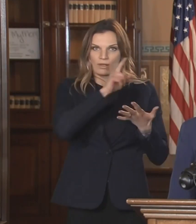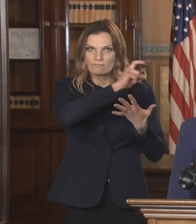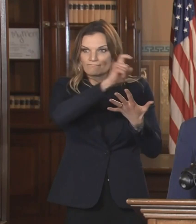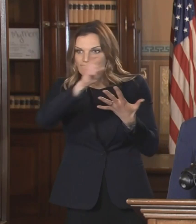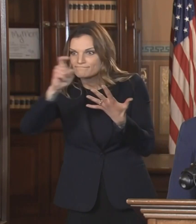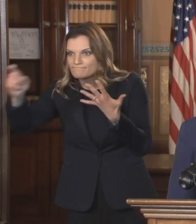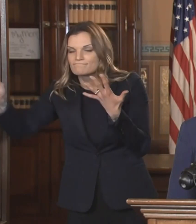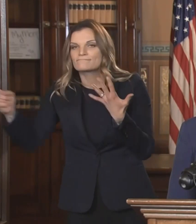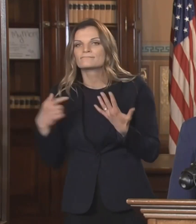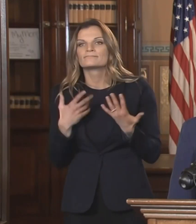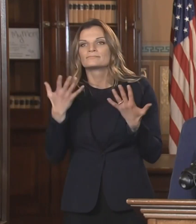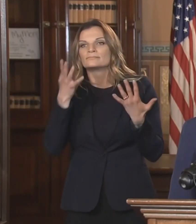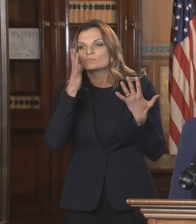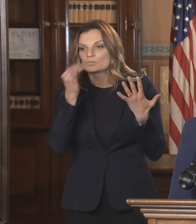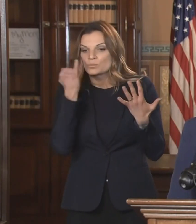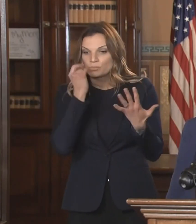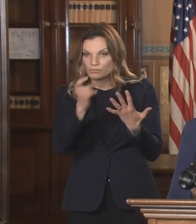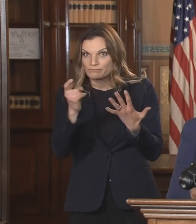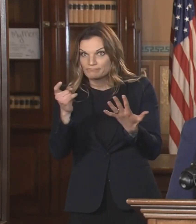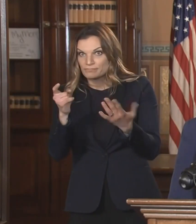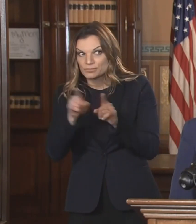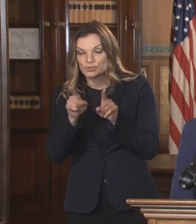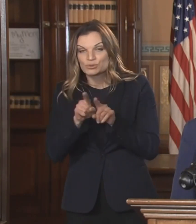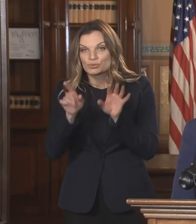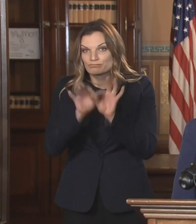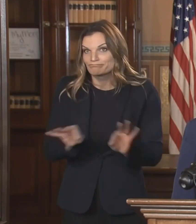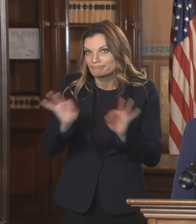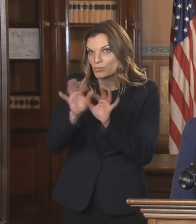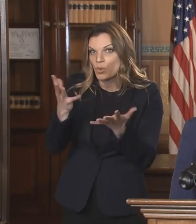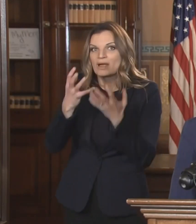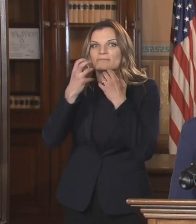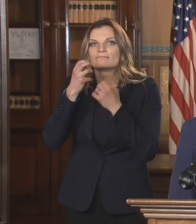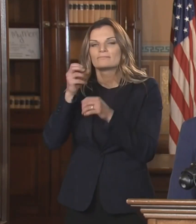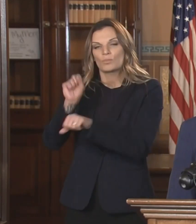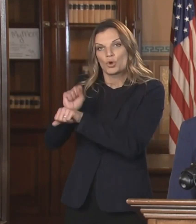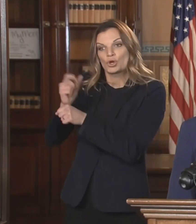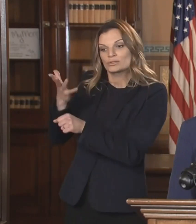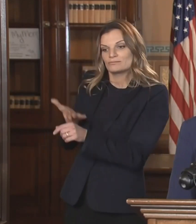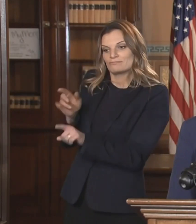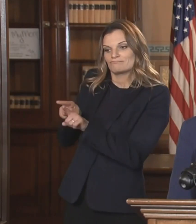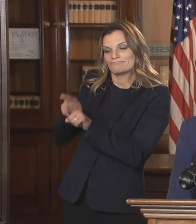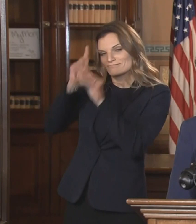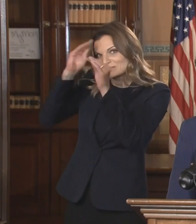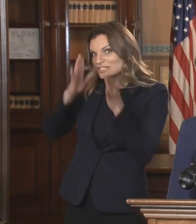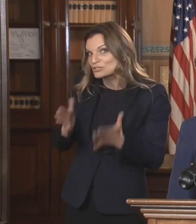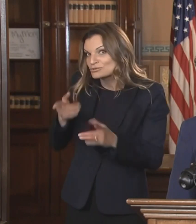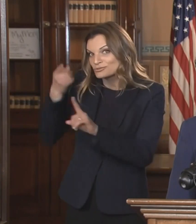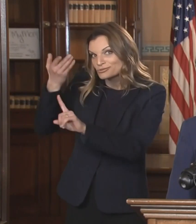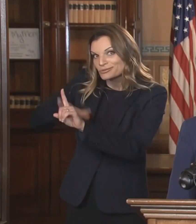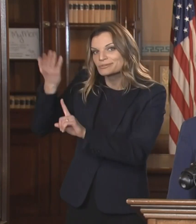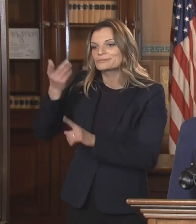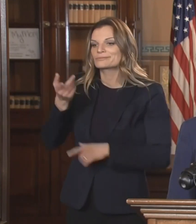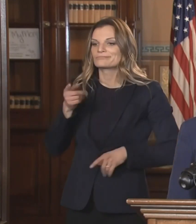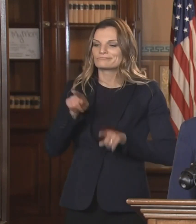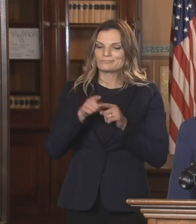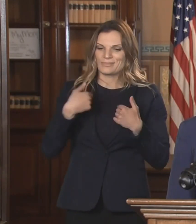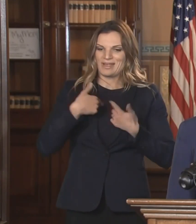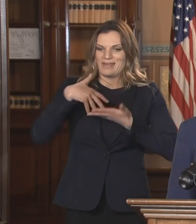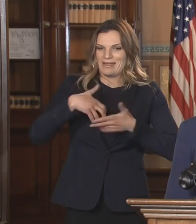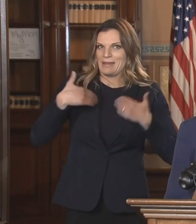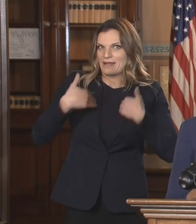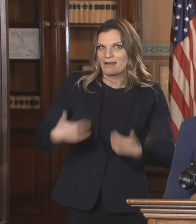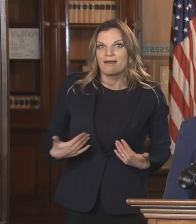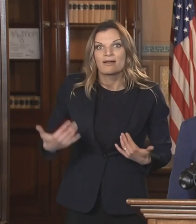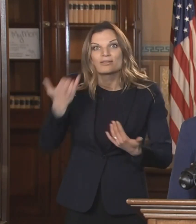care workers. That includes essential workers, which includes educators, also those who are at highest risk of severe illness due to covert 19